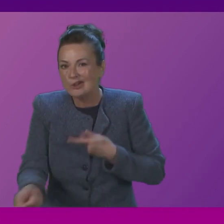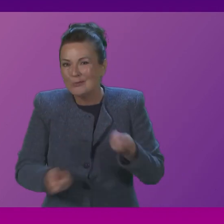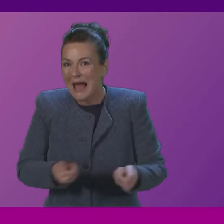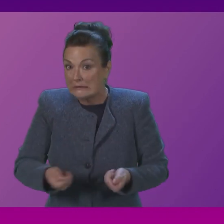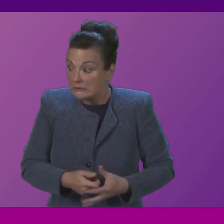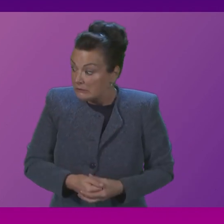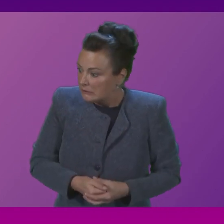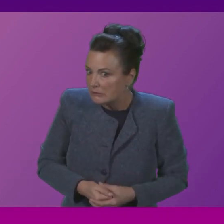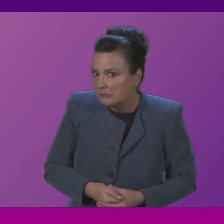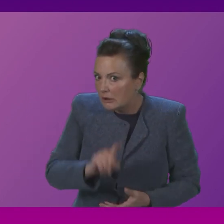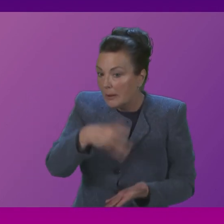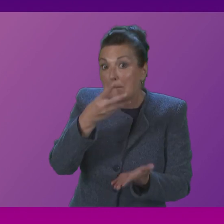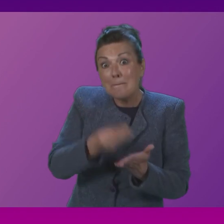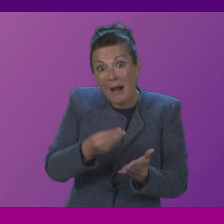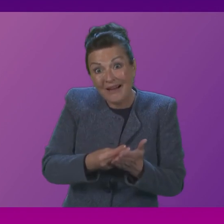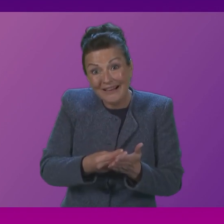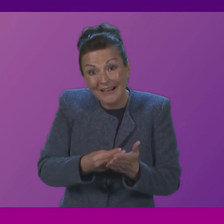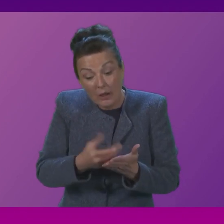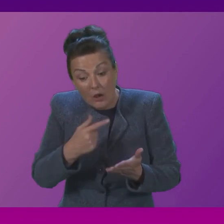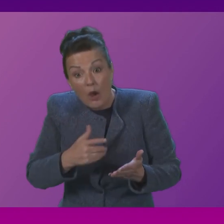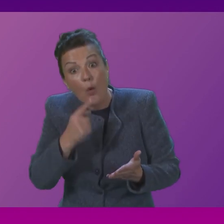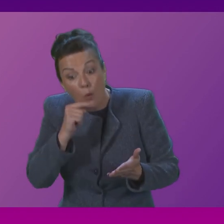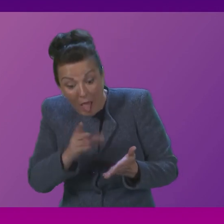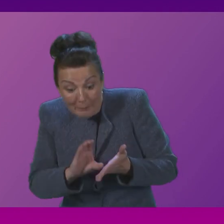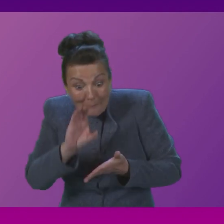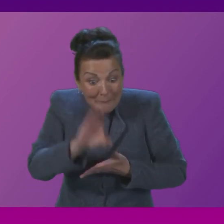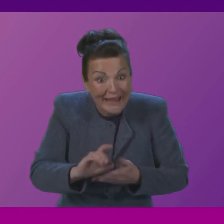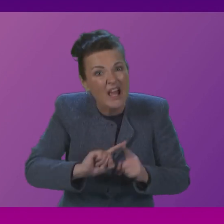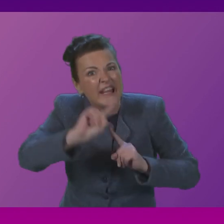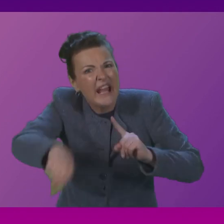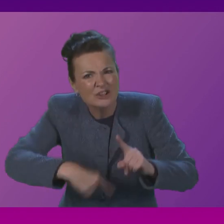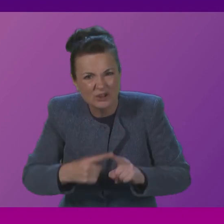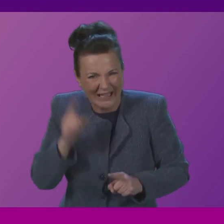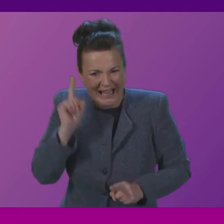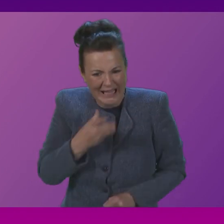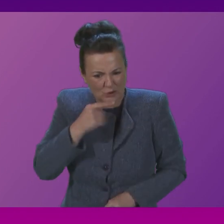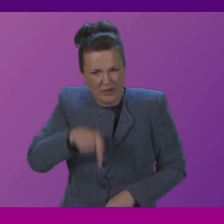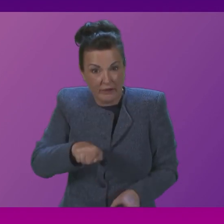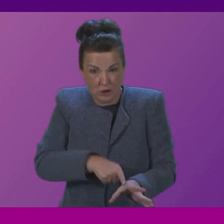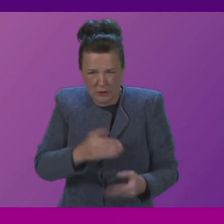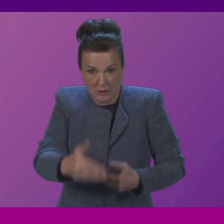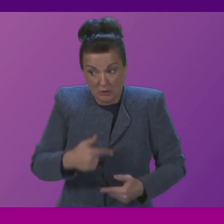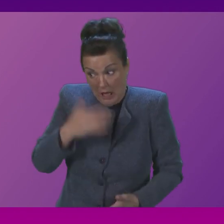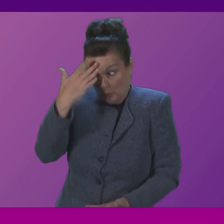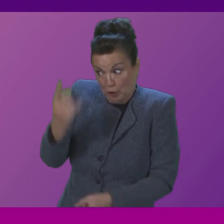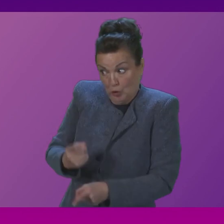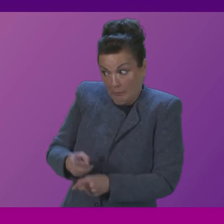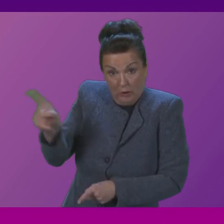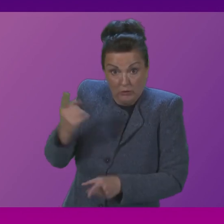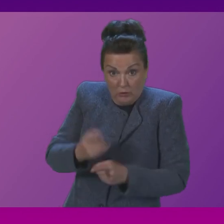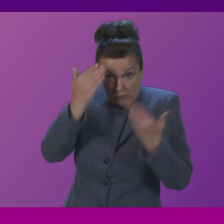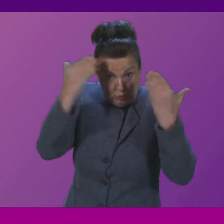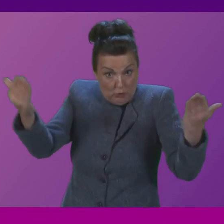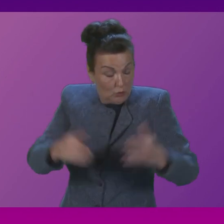due to be allocated in a future financial year cannot be used to fund services in this financial year the fact